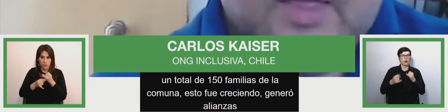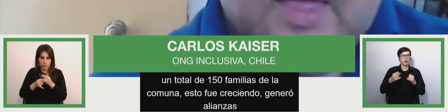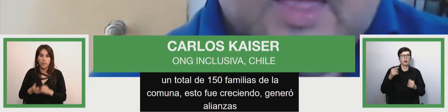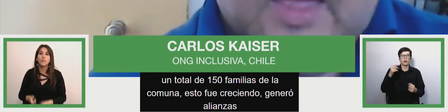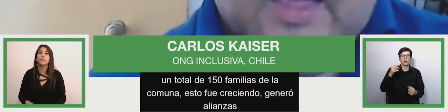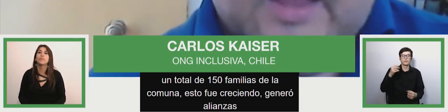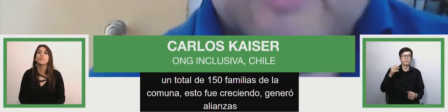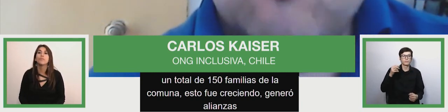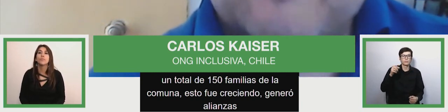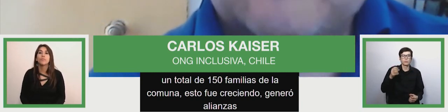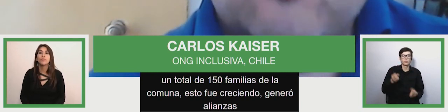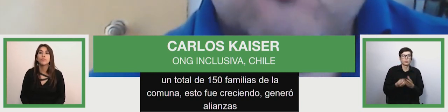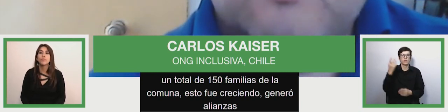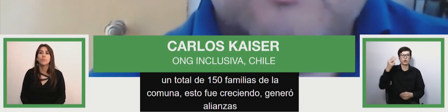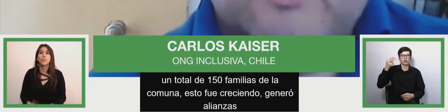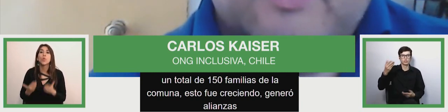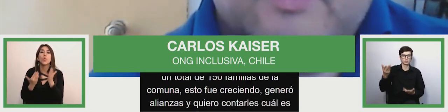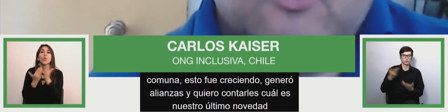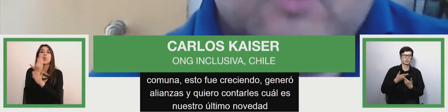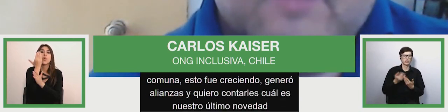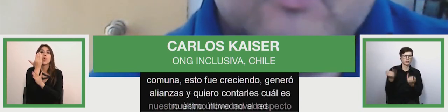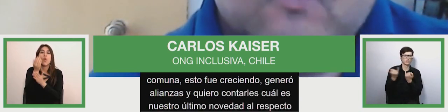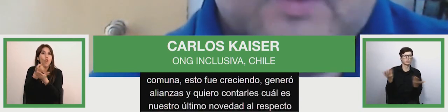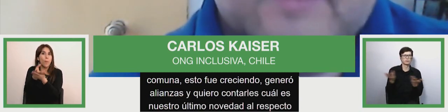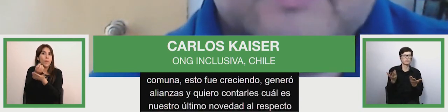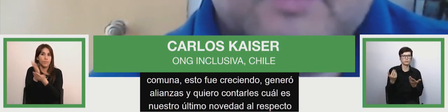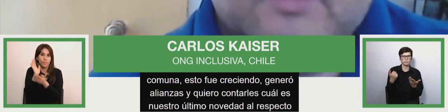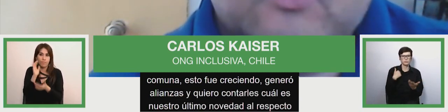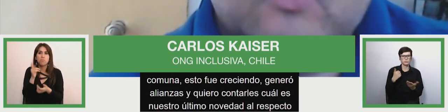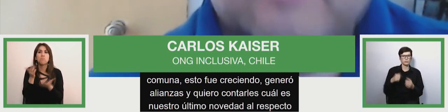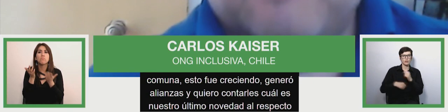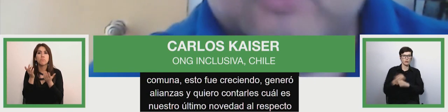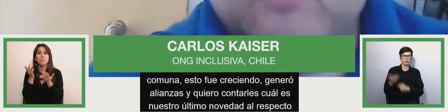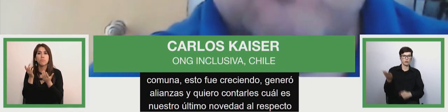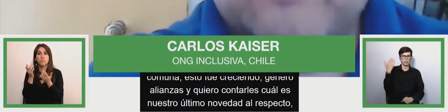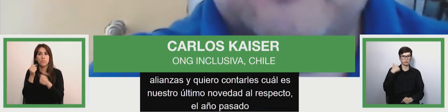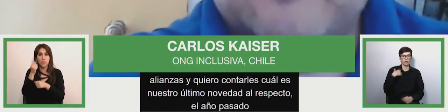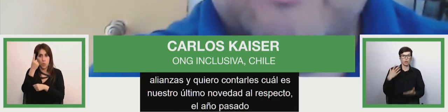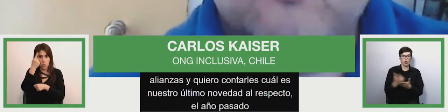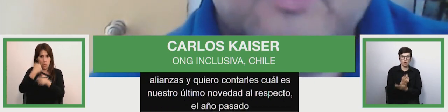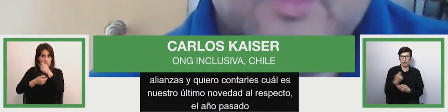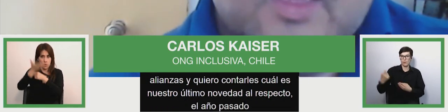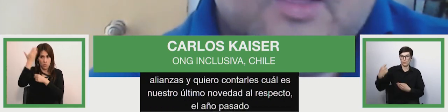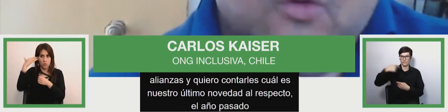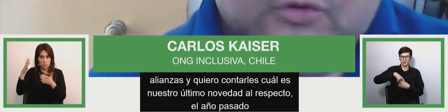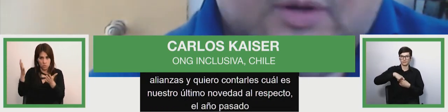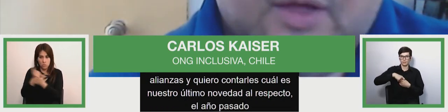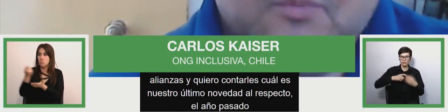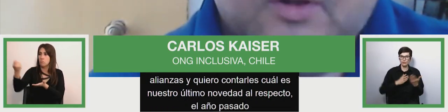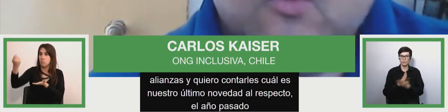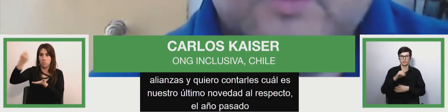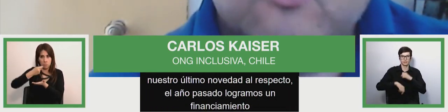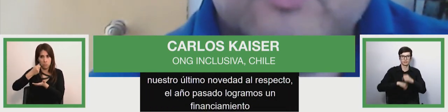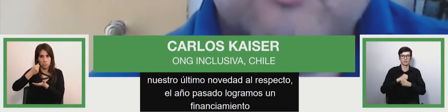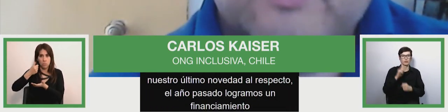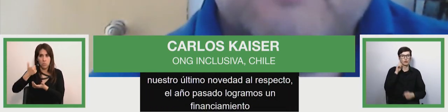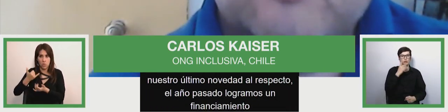this grew created alliances experiences and i want to tell what is our last uh